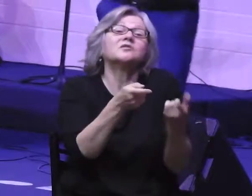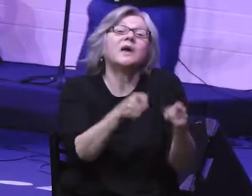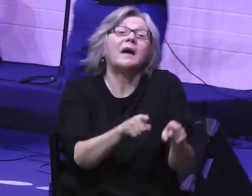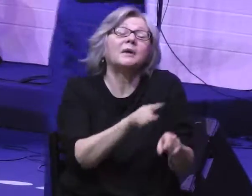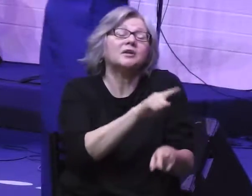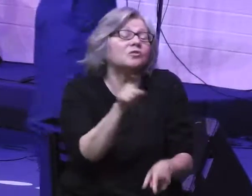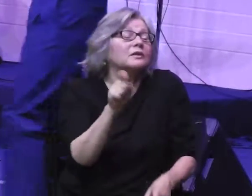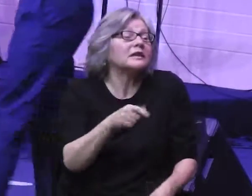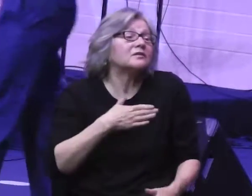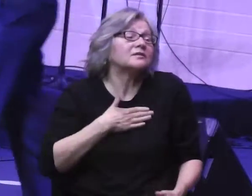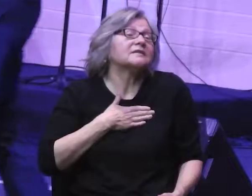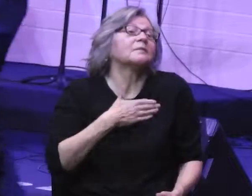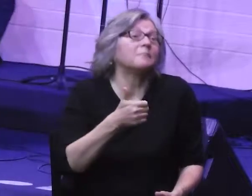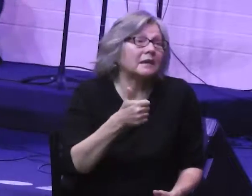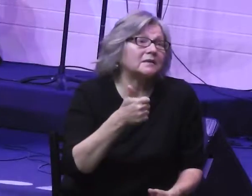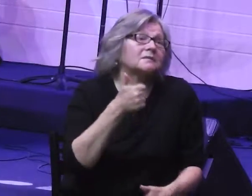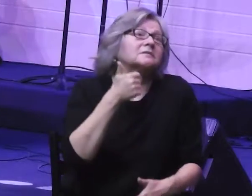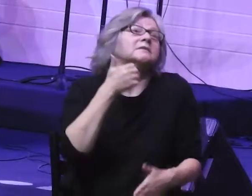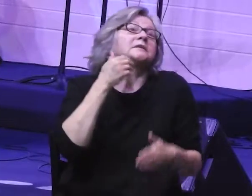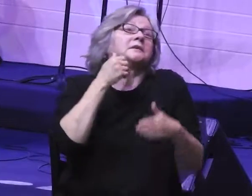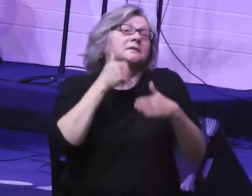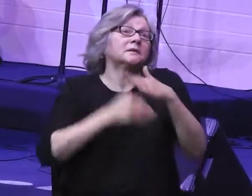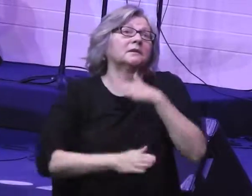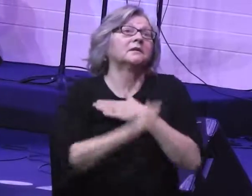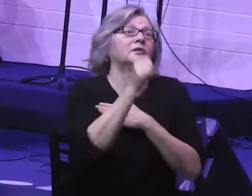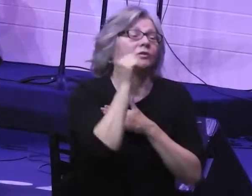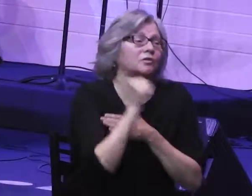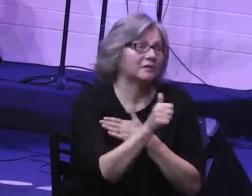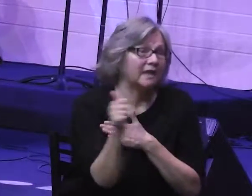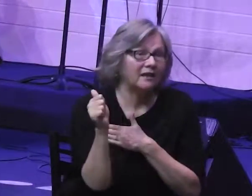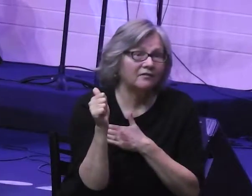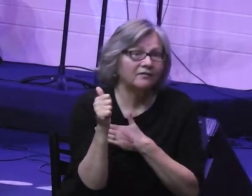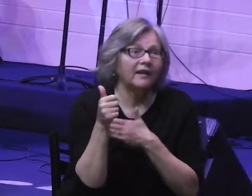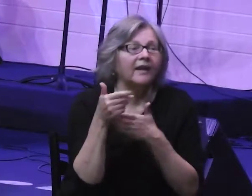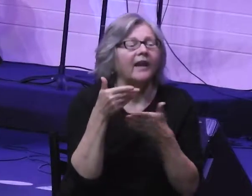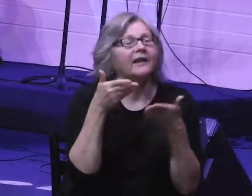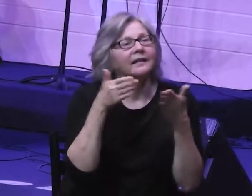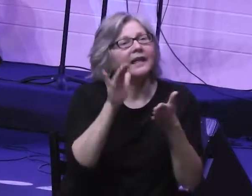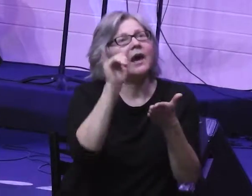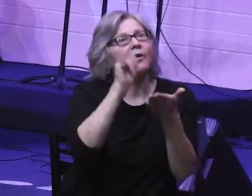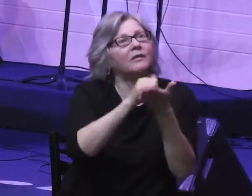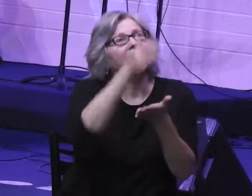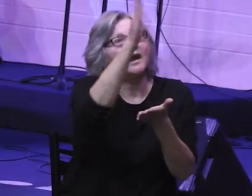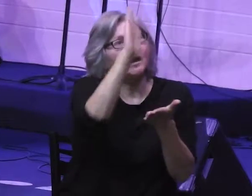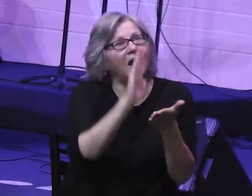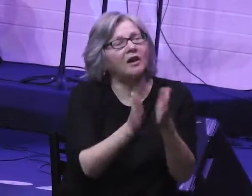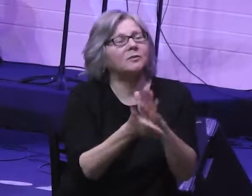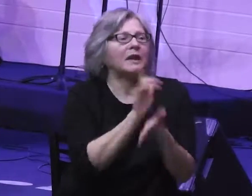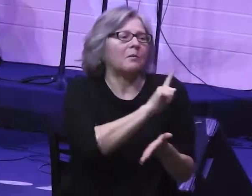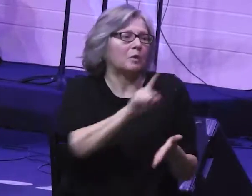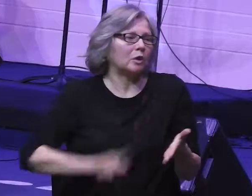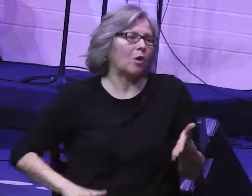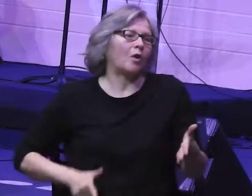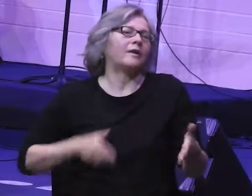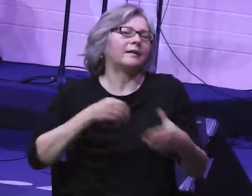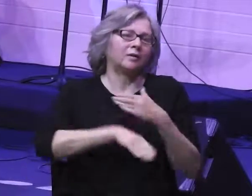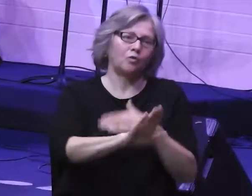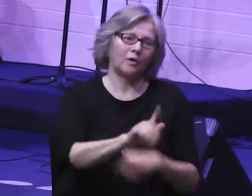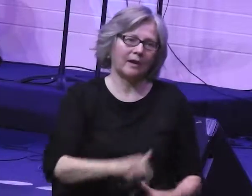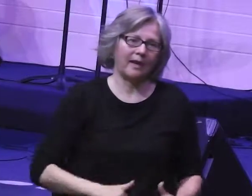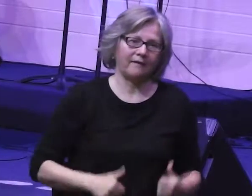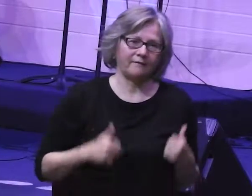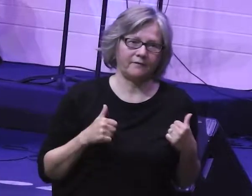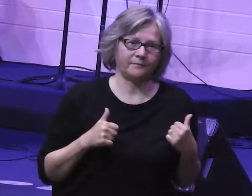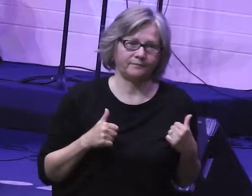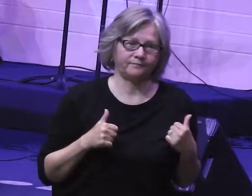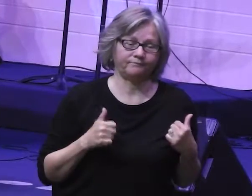yourself and allow that God to be God, to be Lord in your life. Well, in the next part